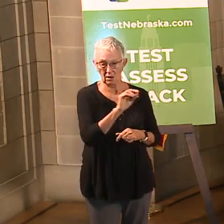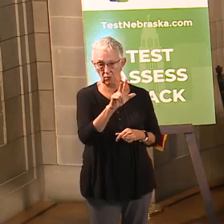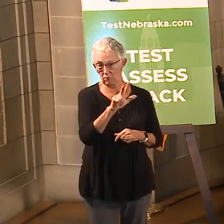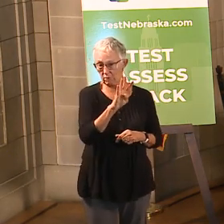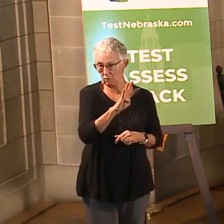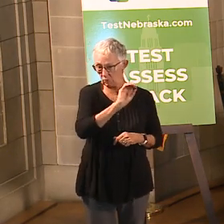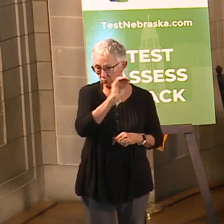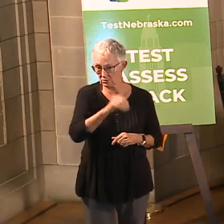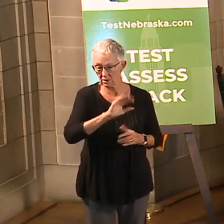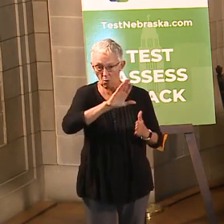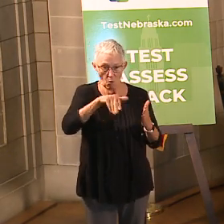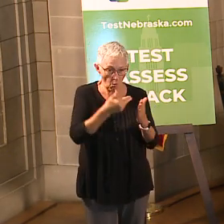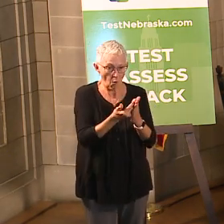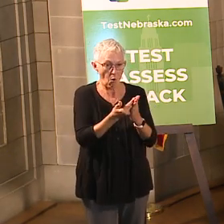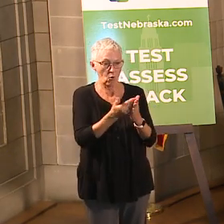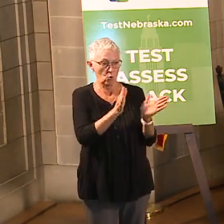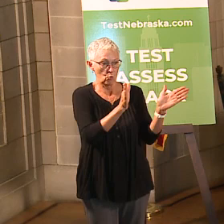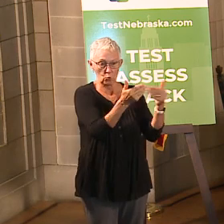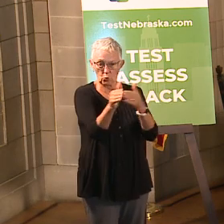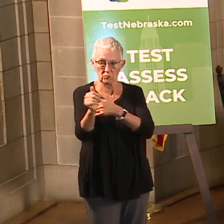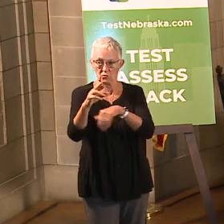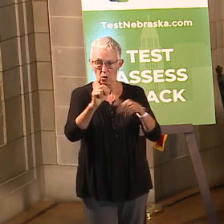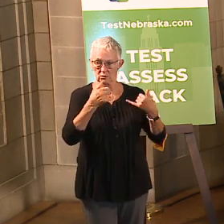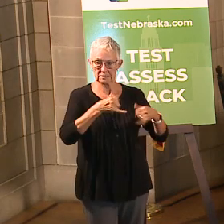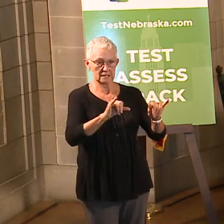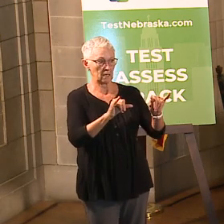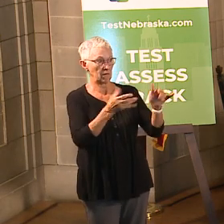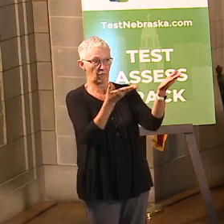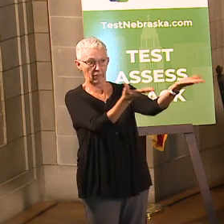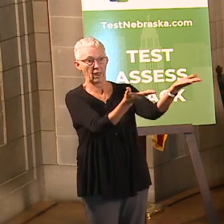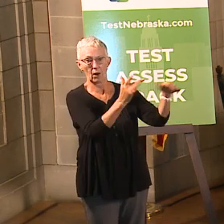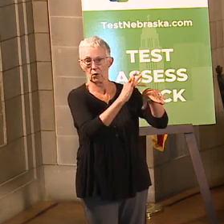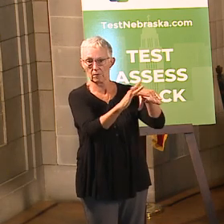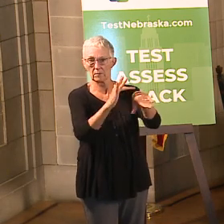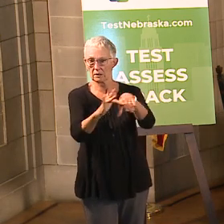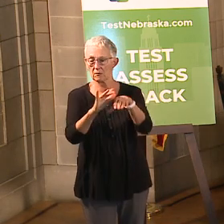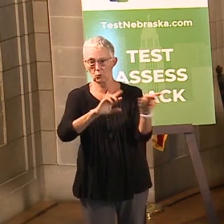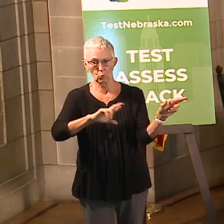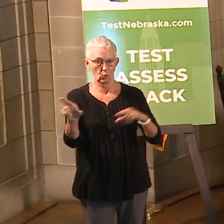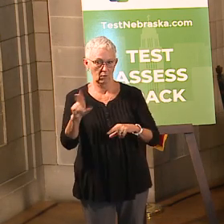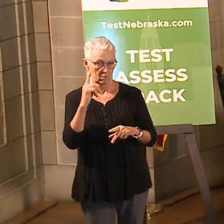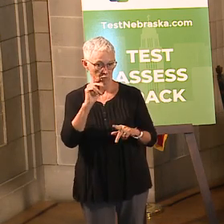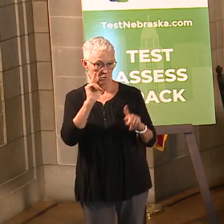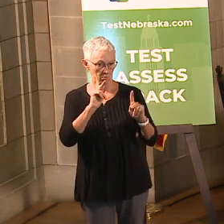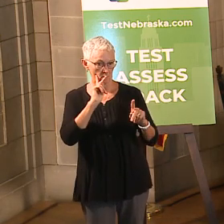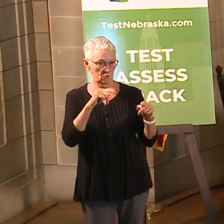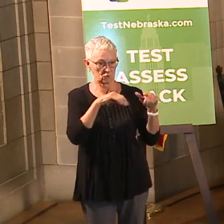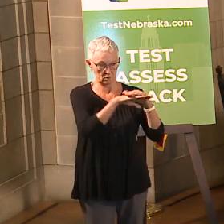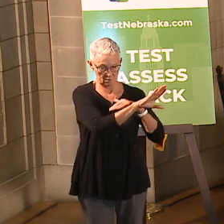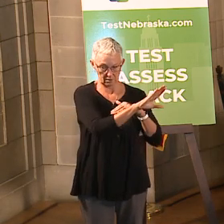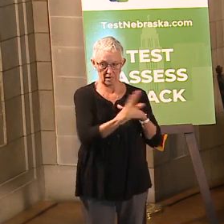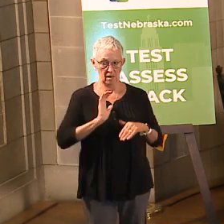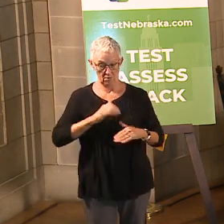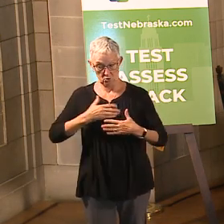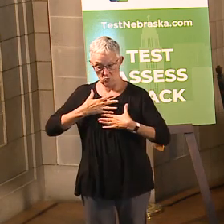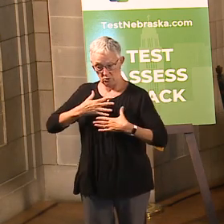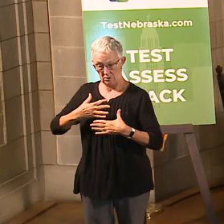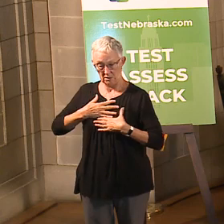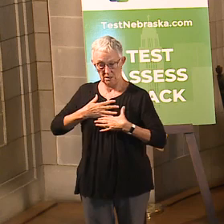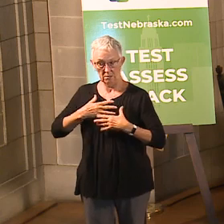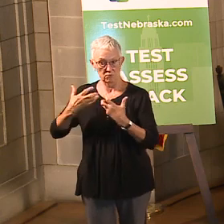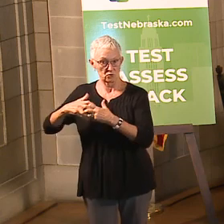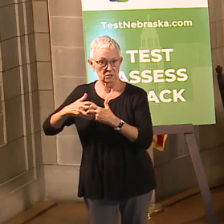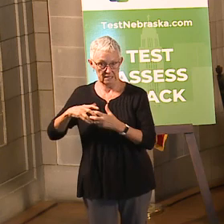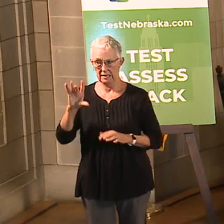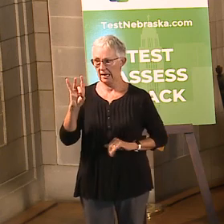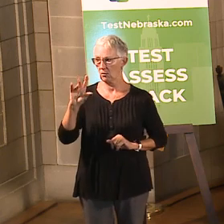ICU bed capacity is at 34%, and our ventilator capacity is at 83%. Another great